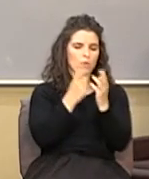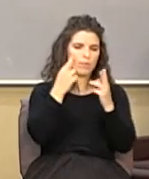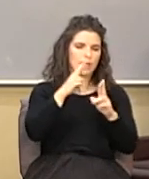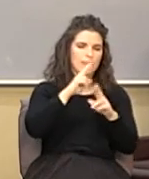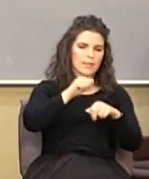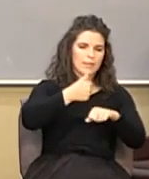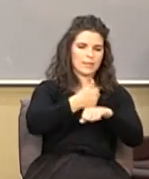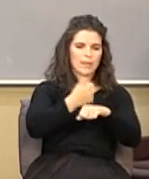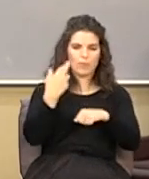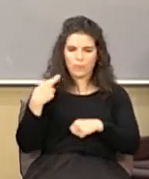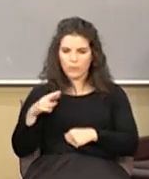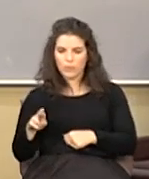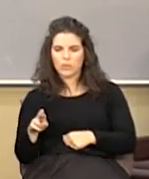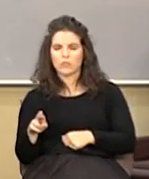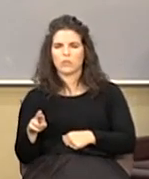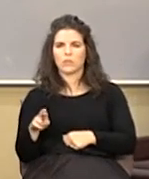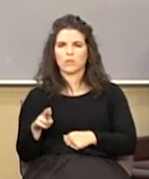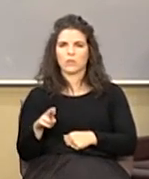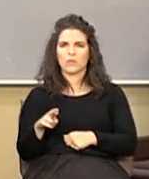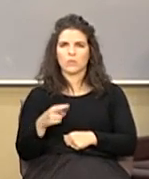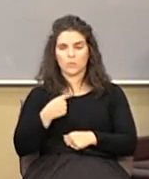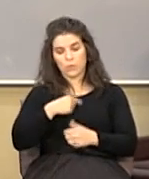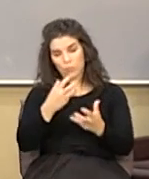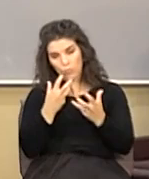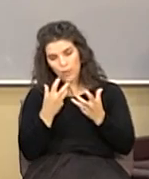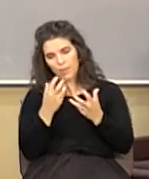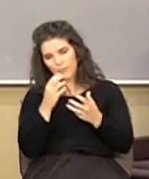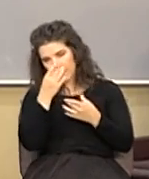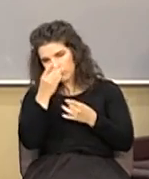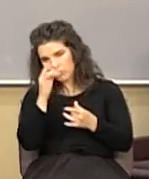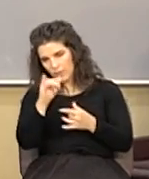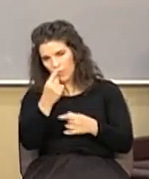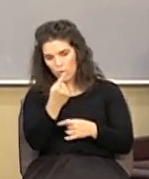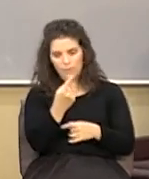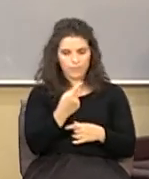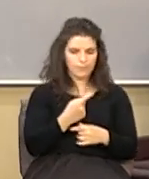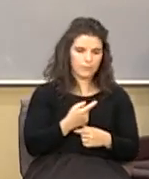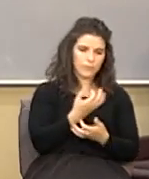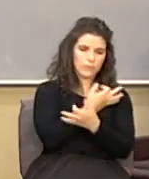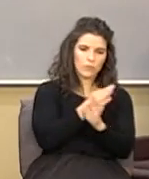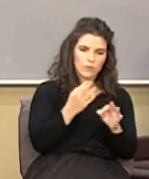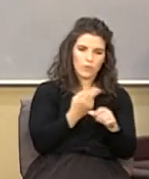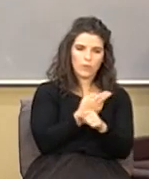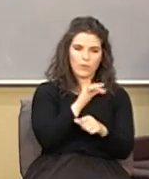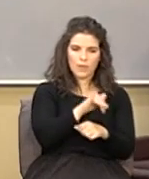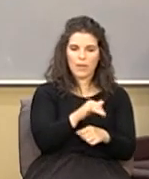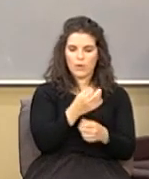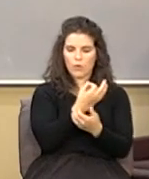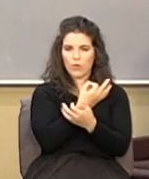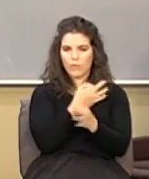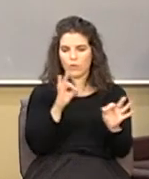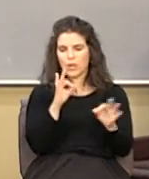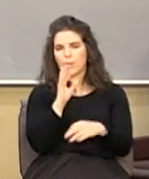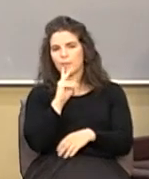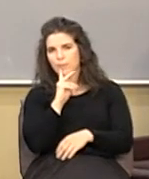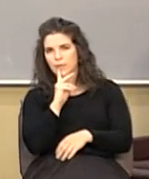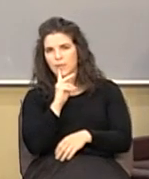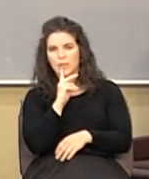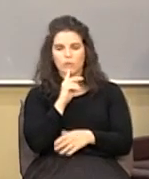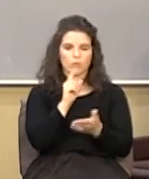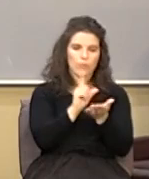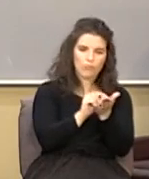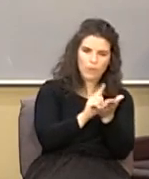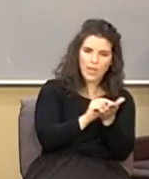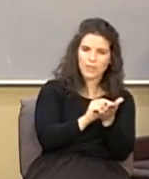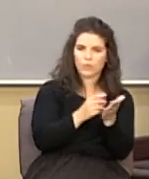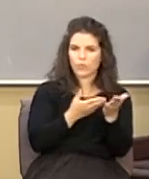We wish they would be interested in that one. Prohibiting the free exercise thereof or bridging the freedom of speech or press or the